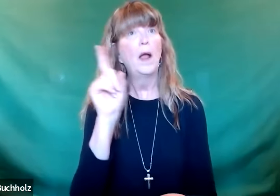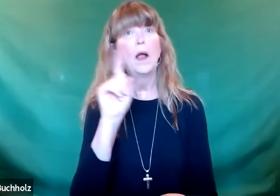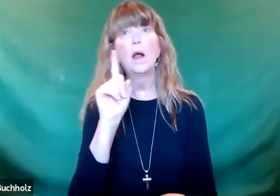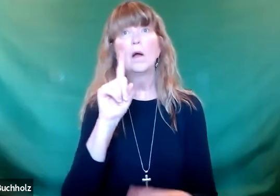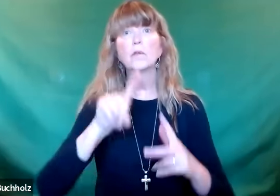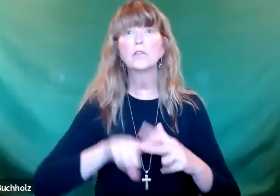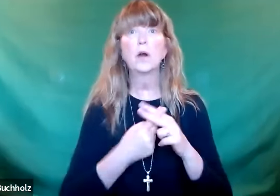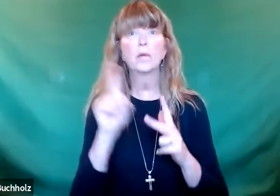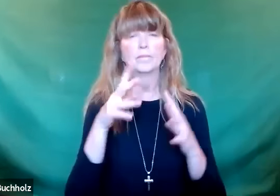plant.